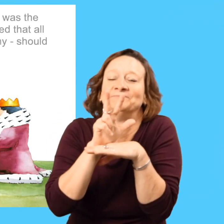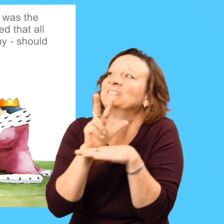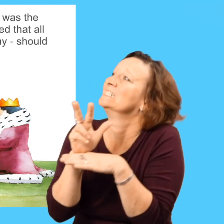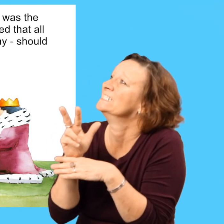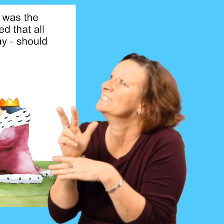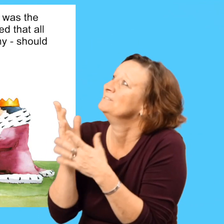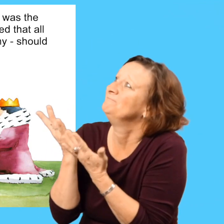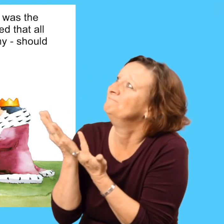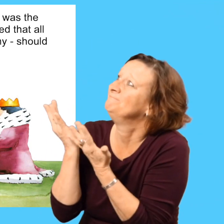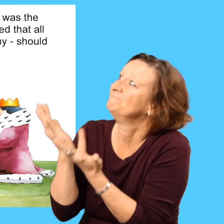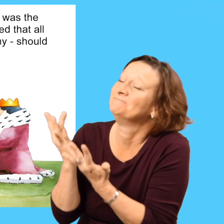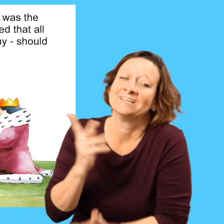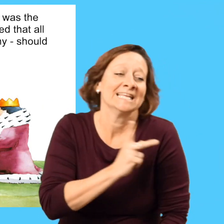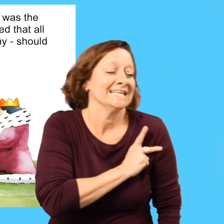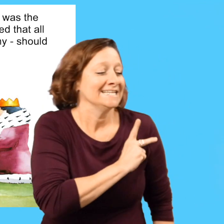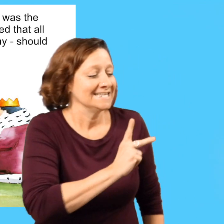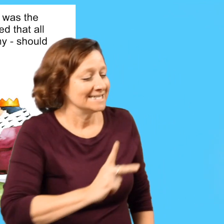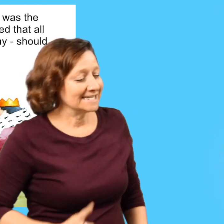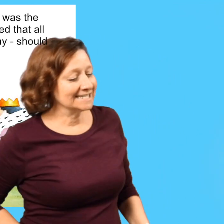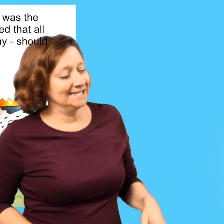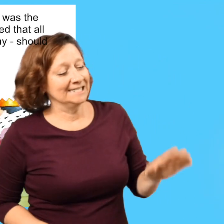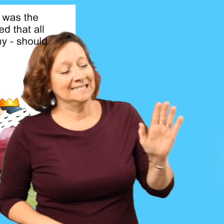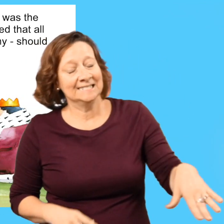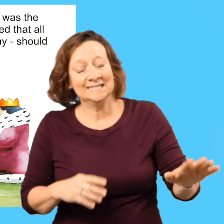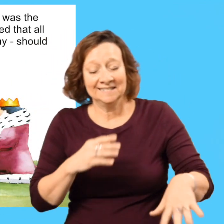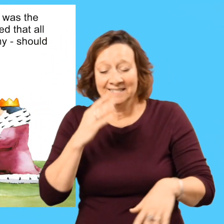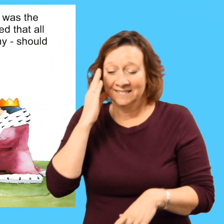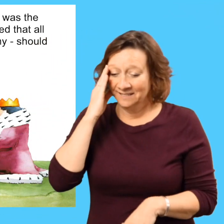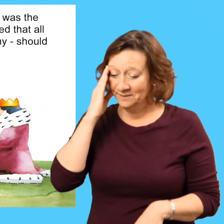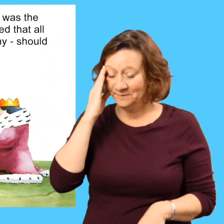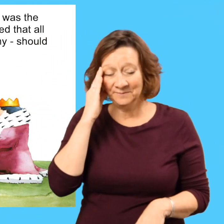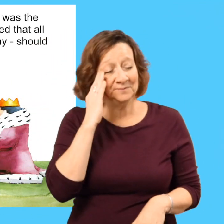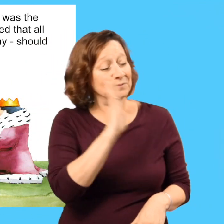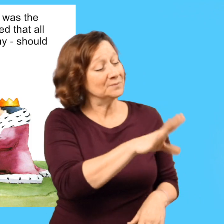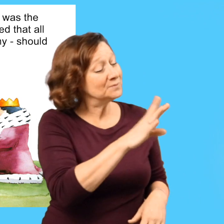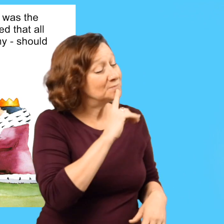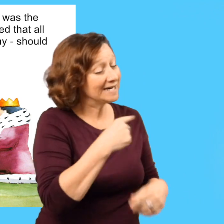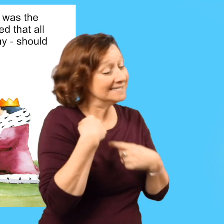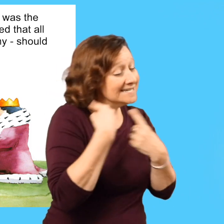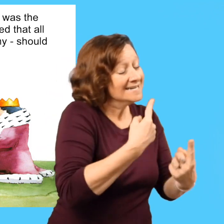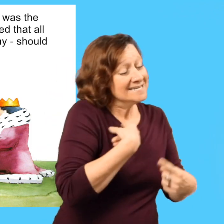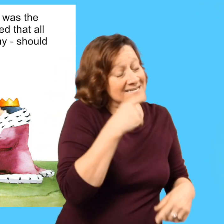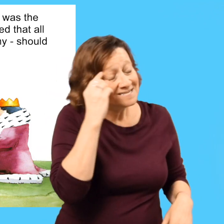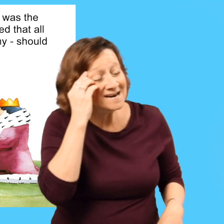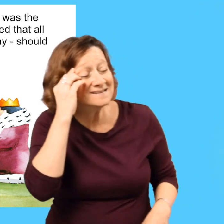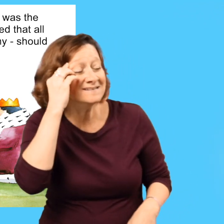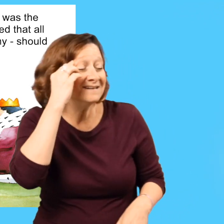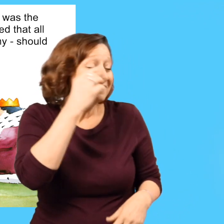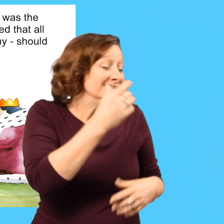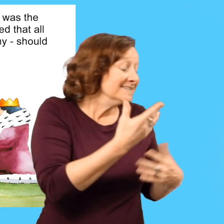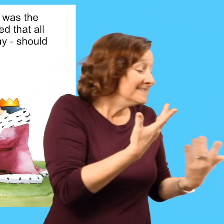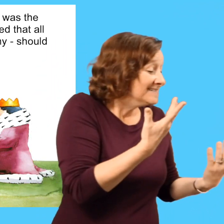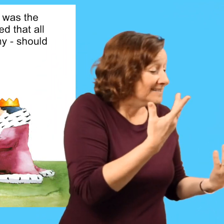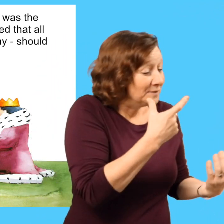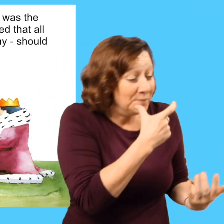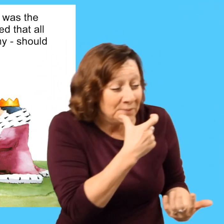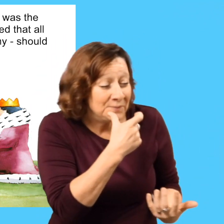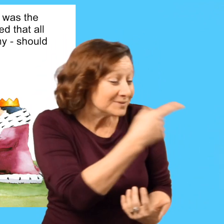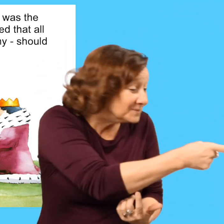The king said to the hens, I have been thinking long and hard about which